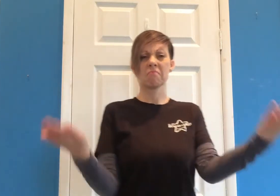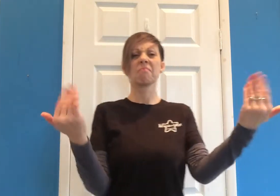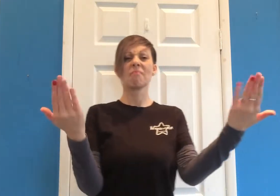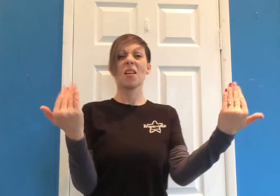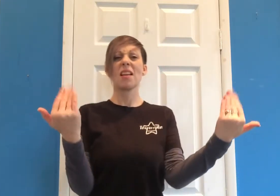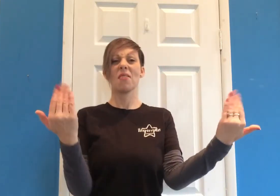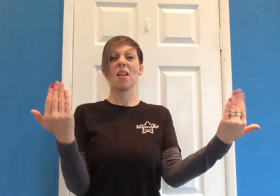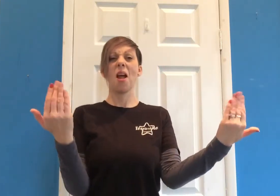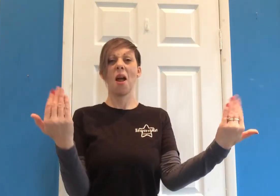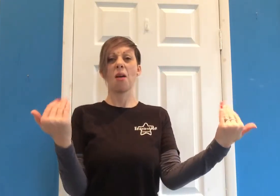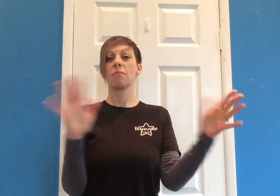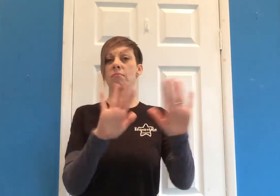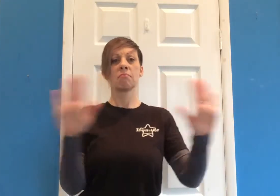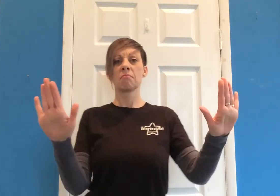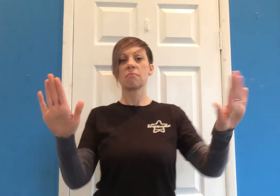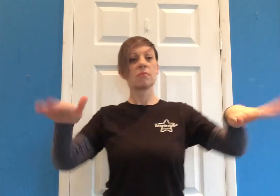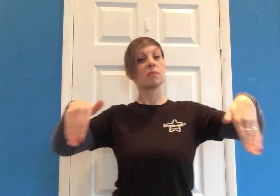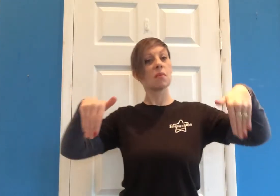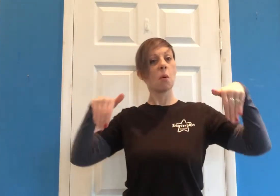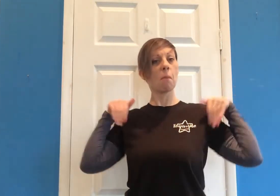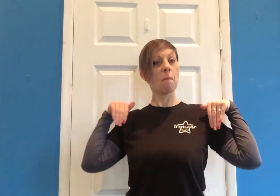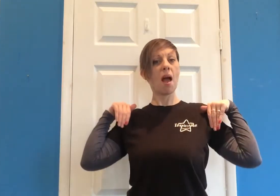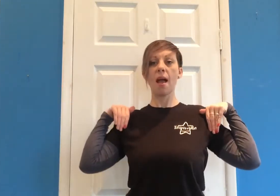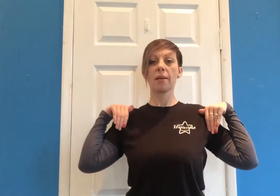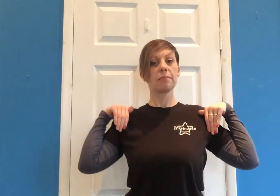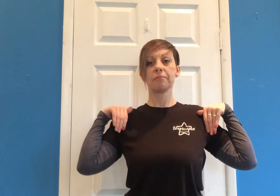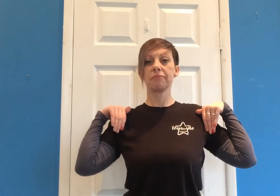Give me all you got and don't hold it back